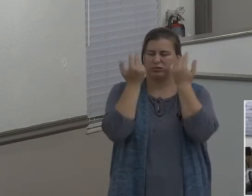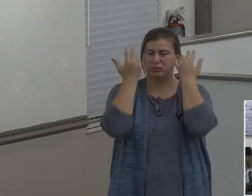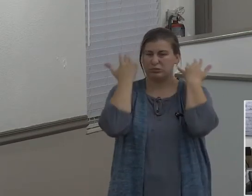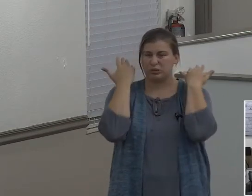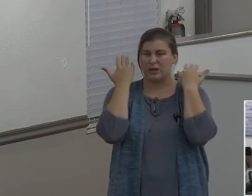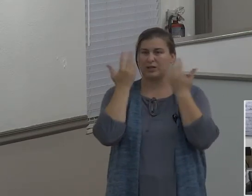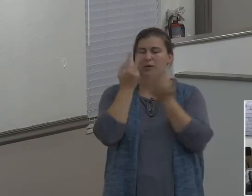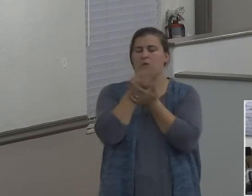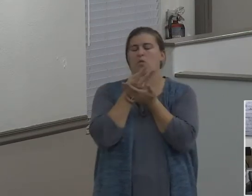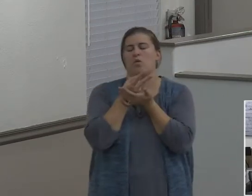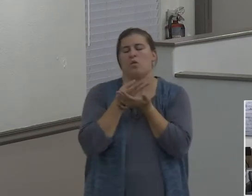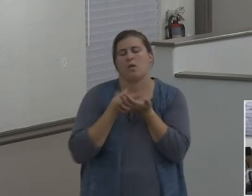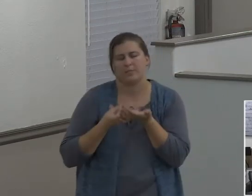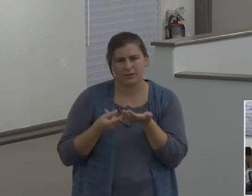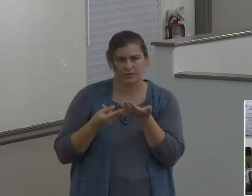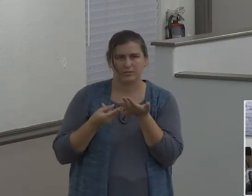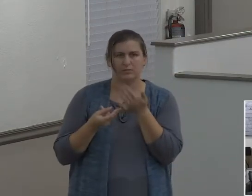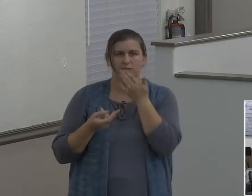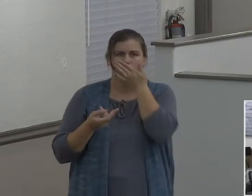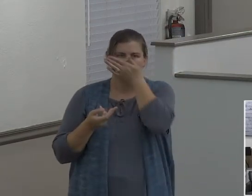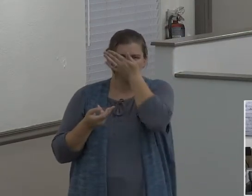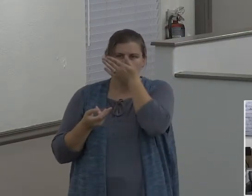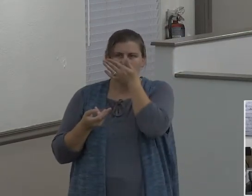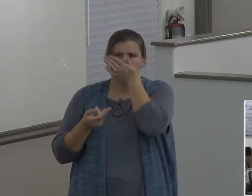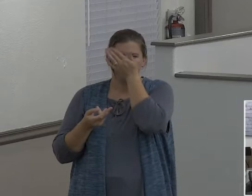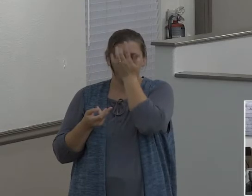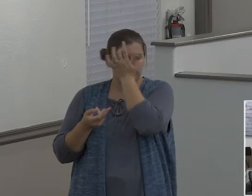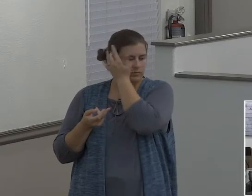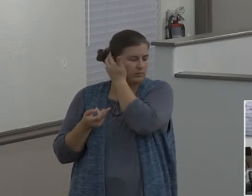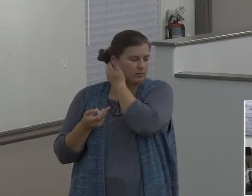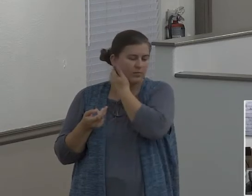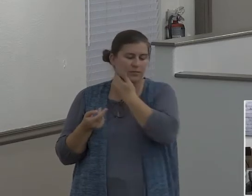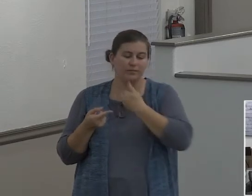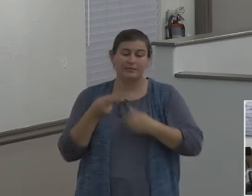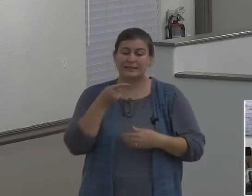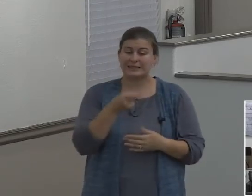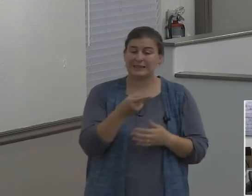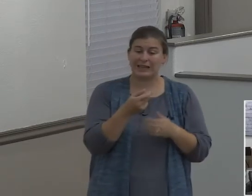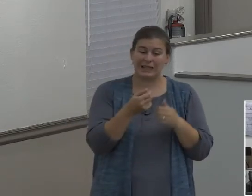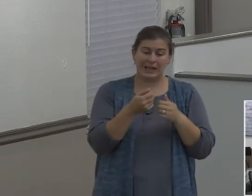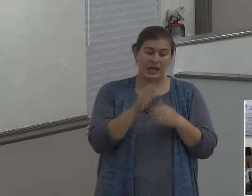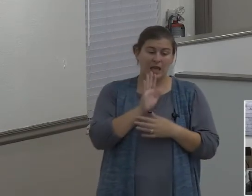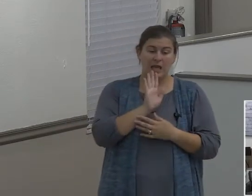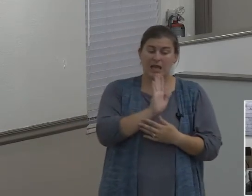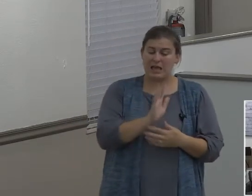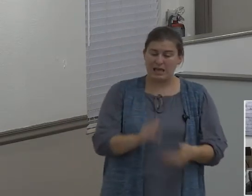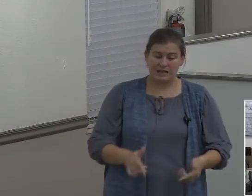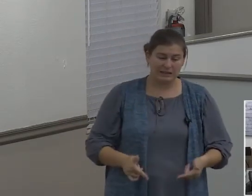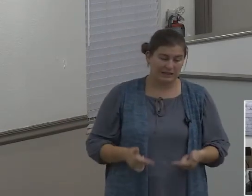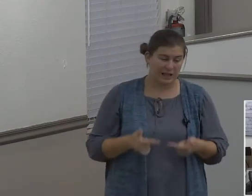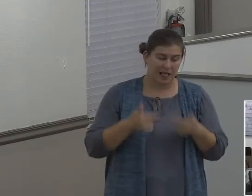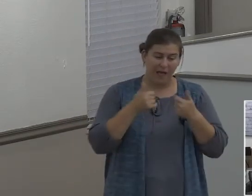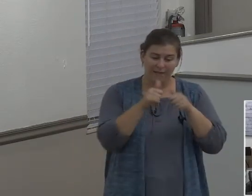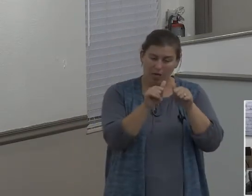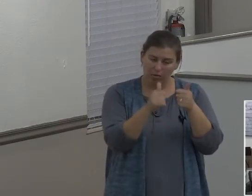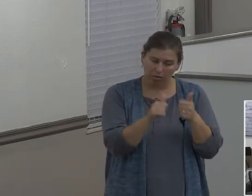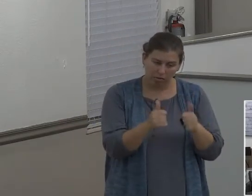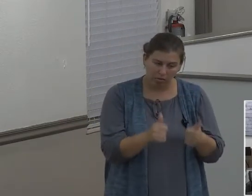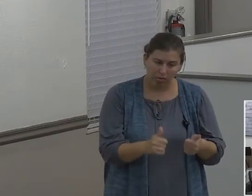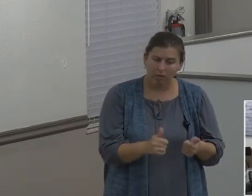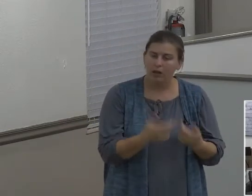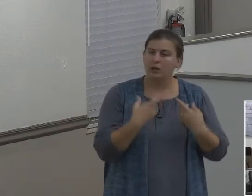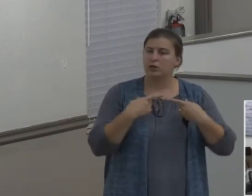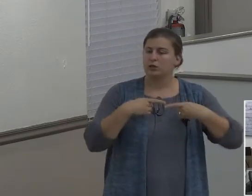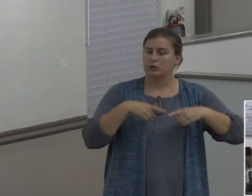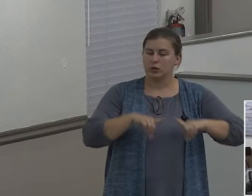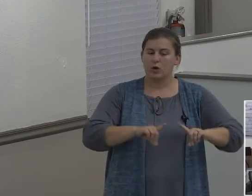down. He had so deteriorated during his time there in Sodom that